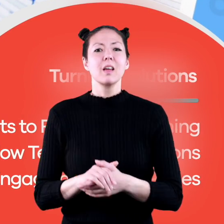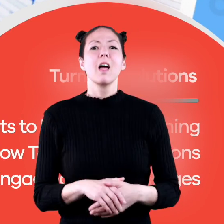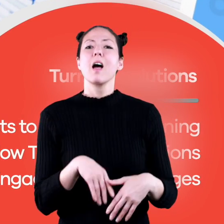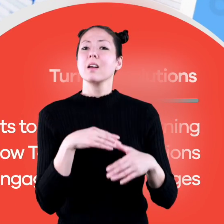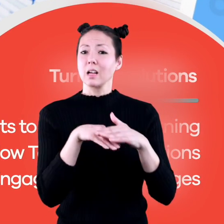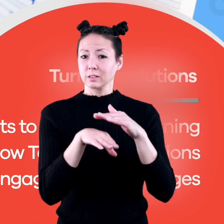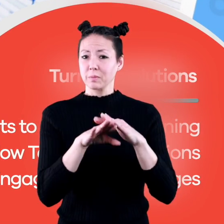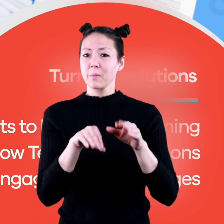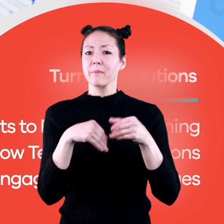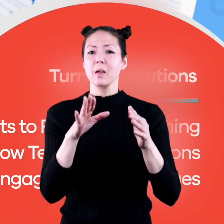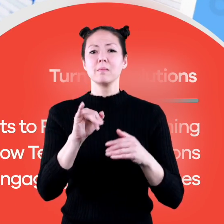homeschoolers.